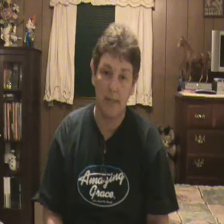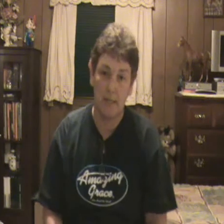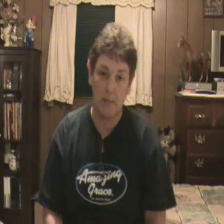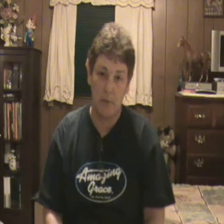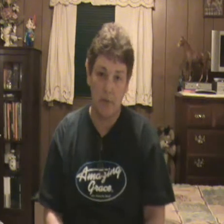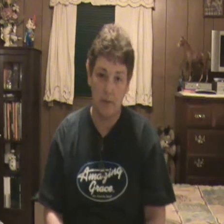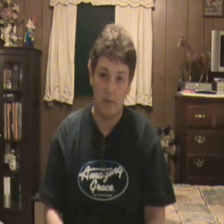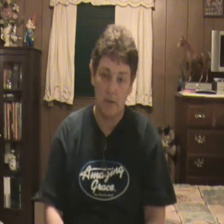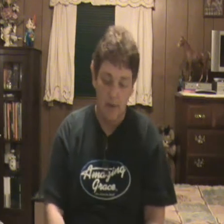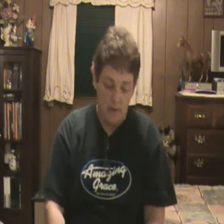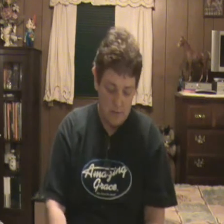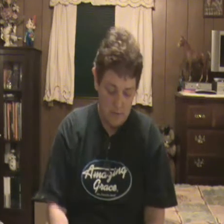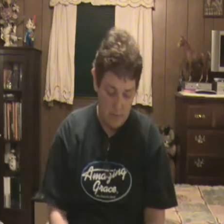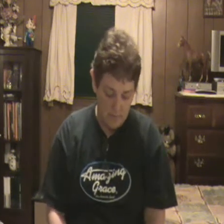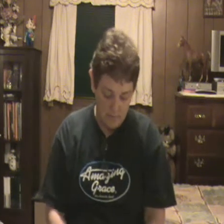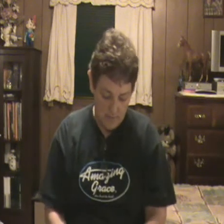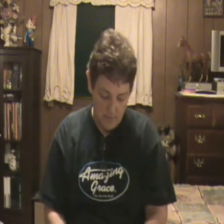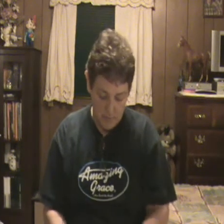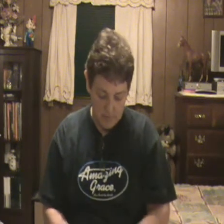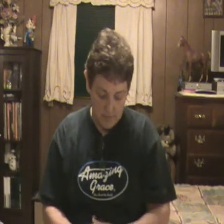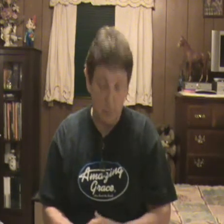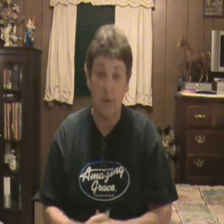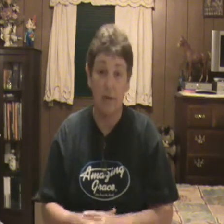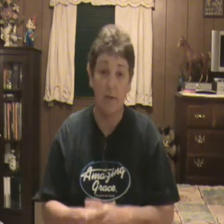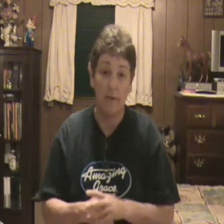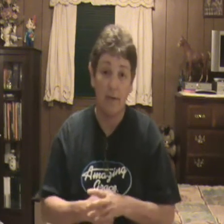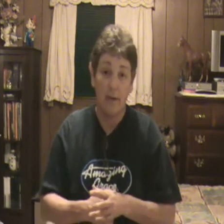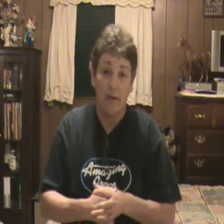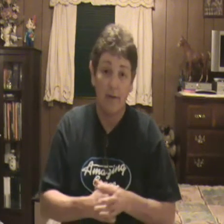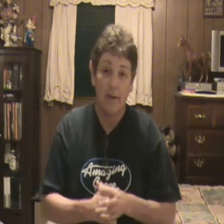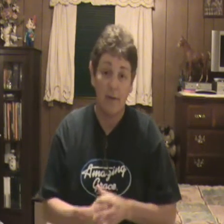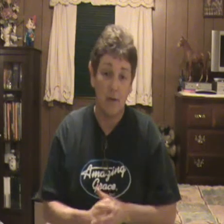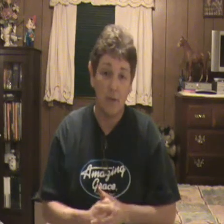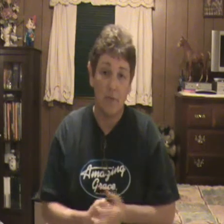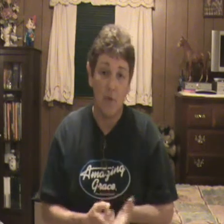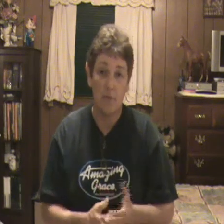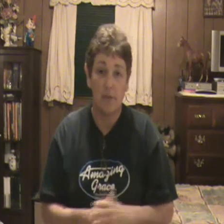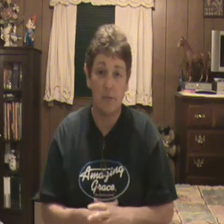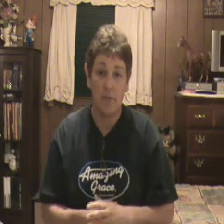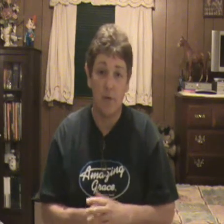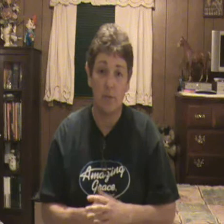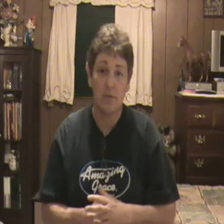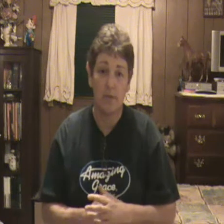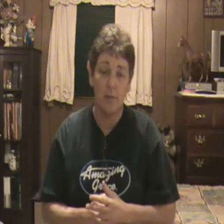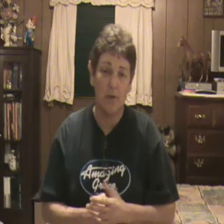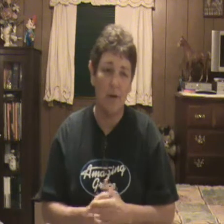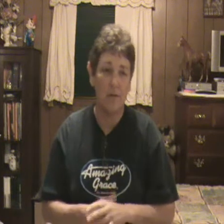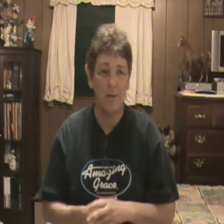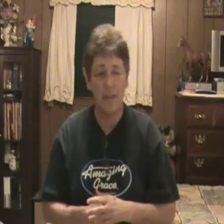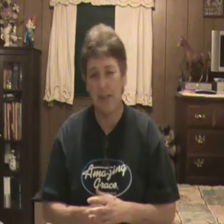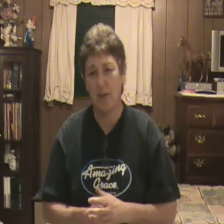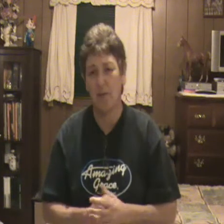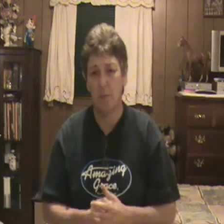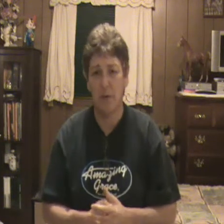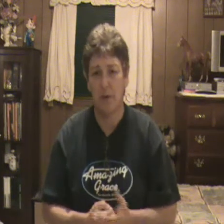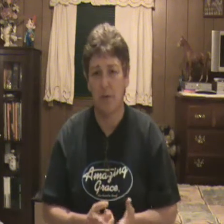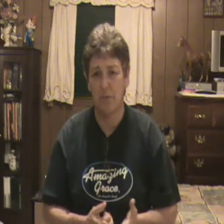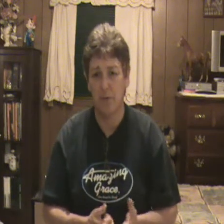not take that medicine. So, you know, I was dumb enough and, you know, I talked to the pharmacist and the pharmacist said, well, you know, that's only if you've been on it for